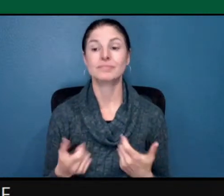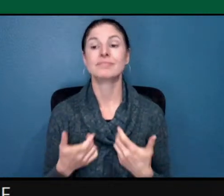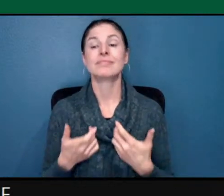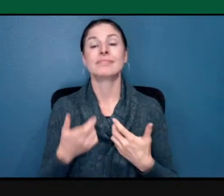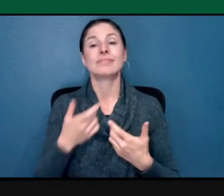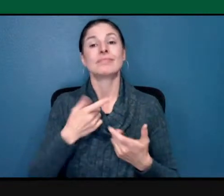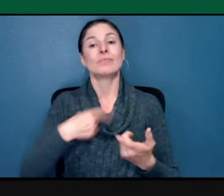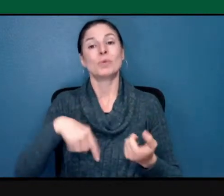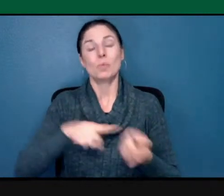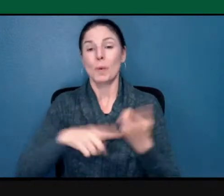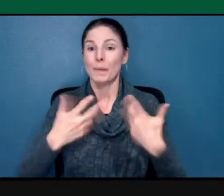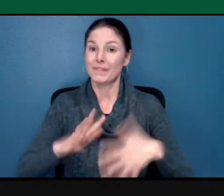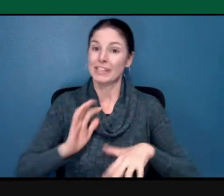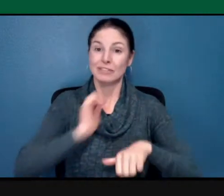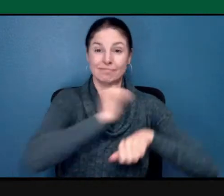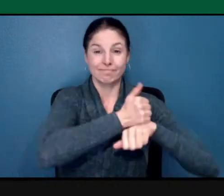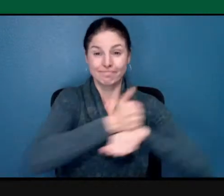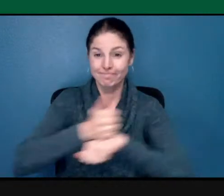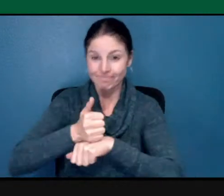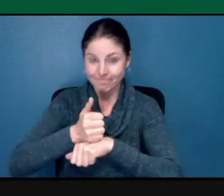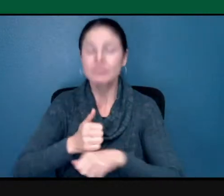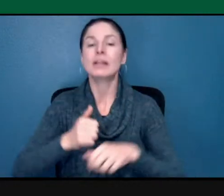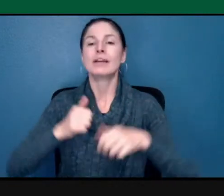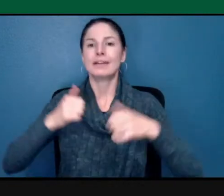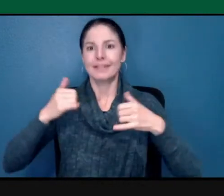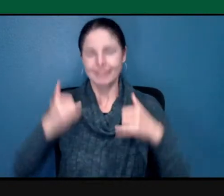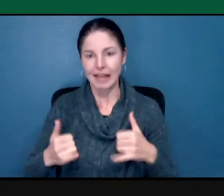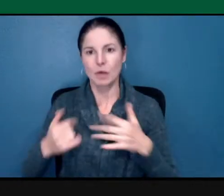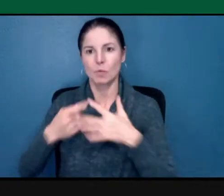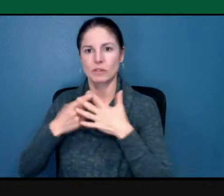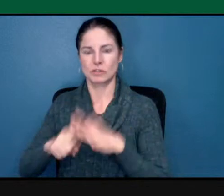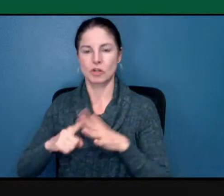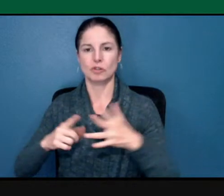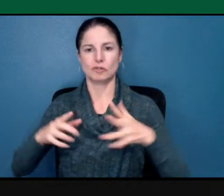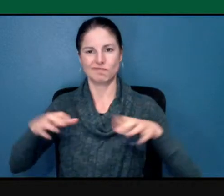capacities that we can do the hard work of action.